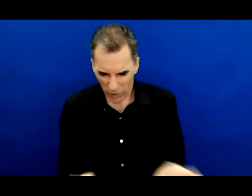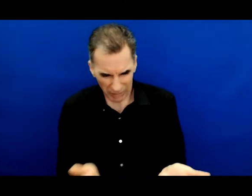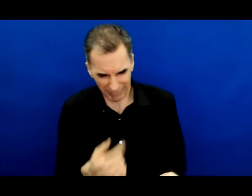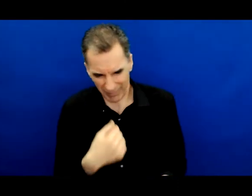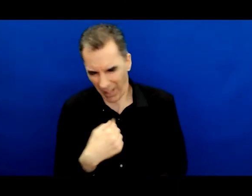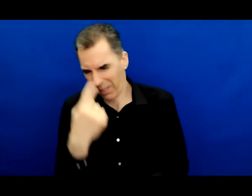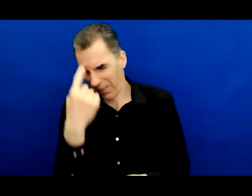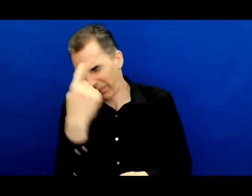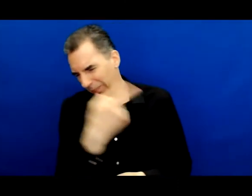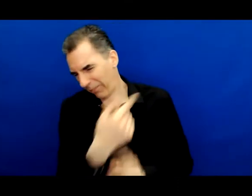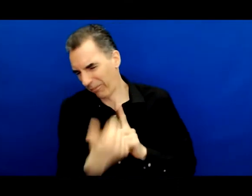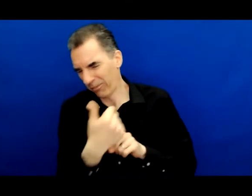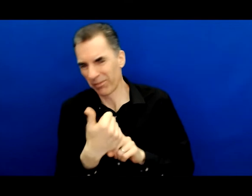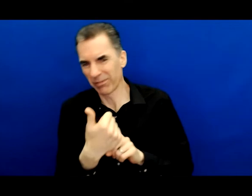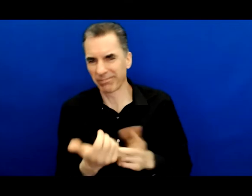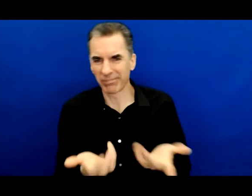except mourn.